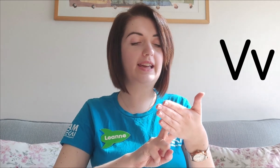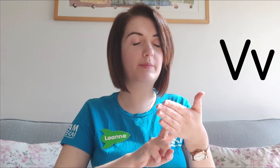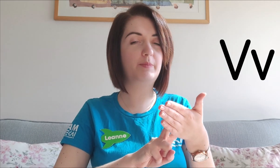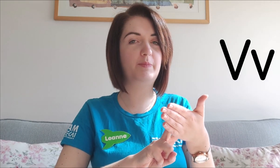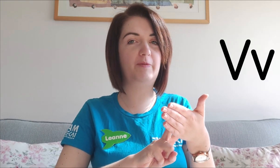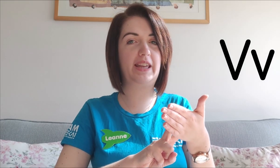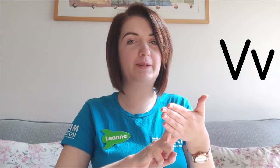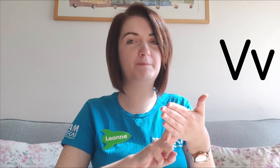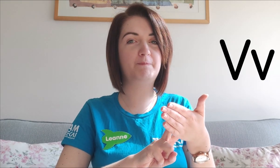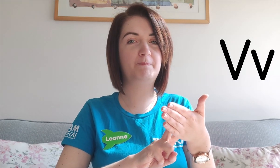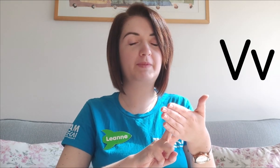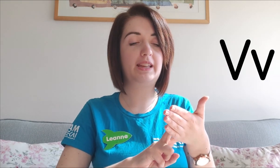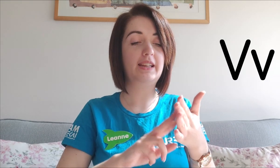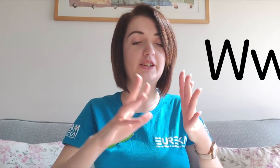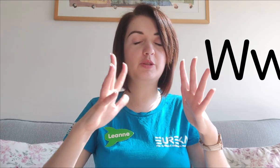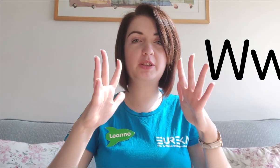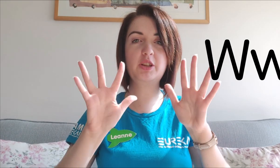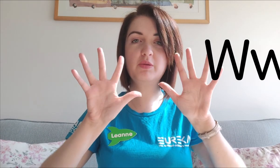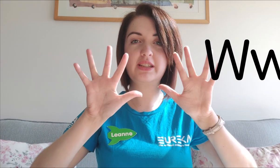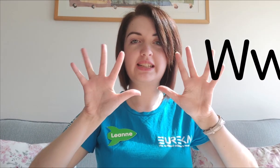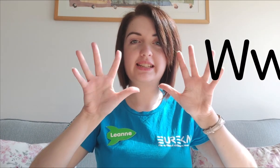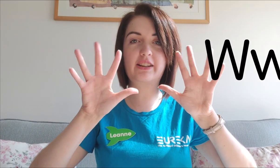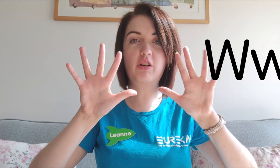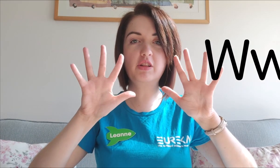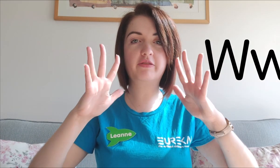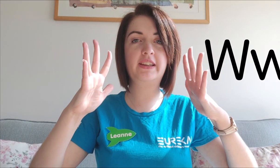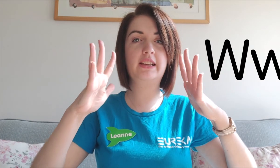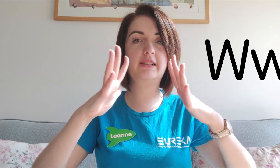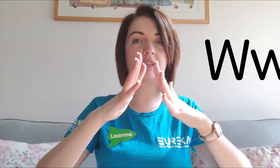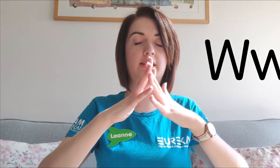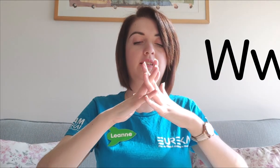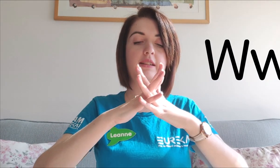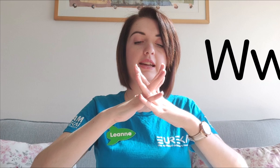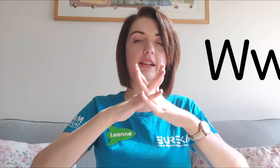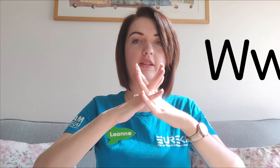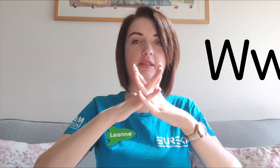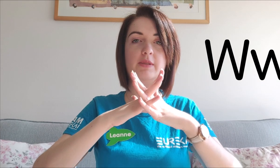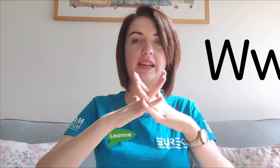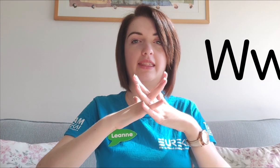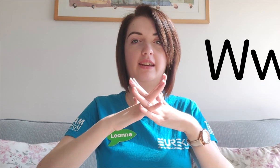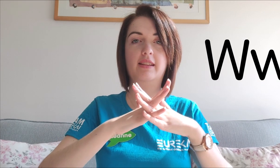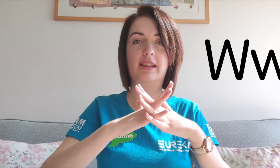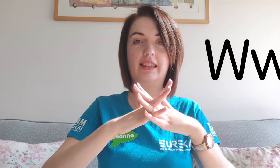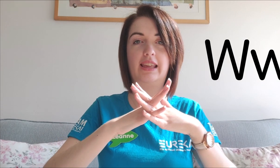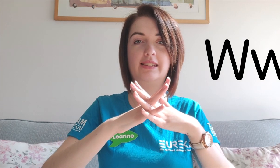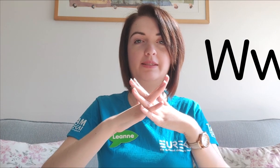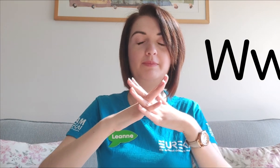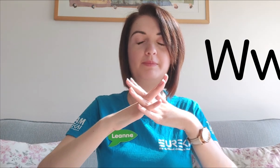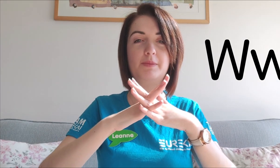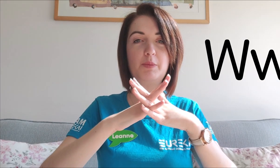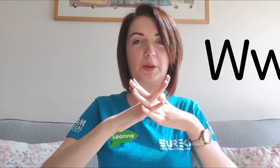that. V. W, take all your fingers and lock them together like this. W.